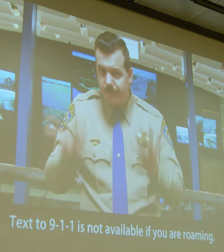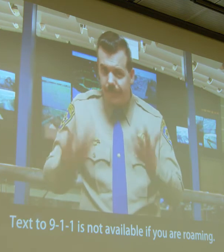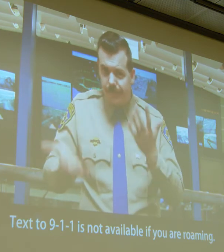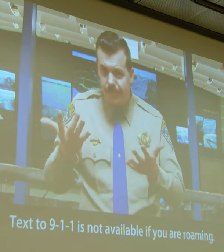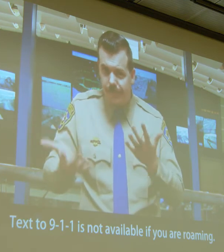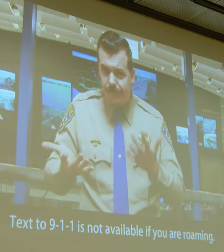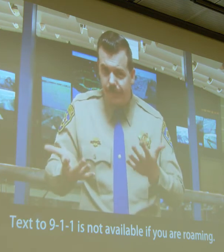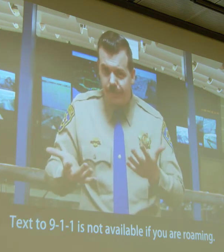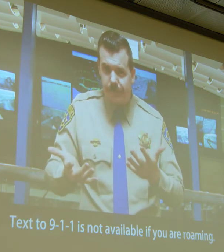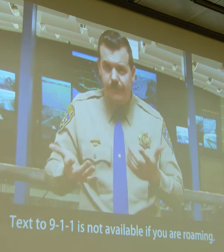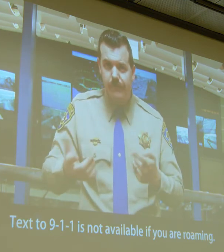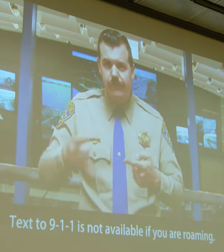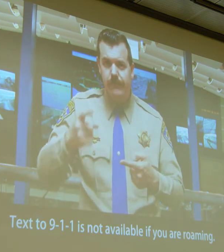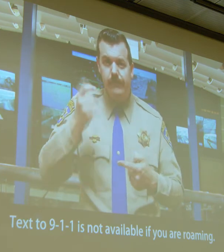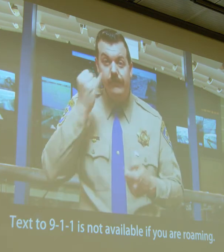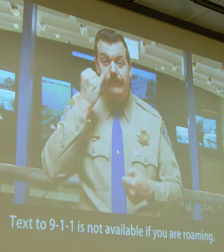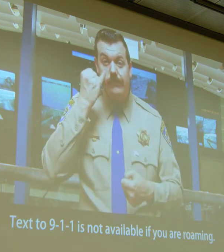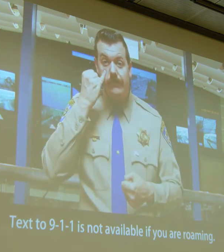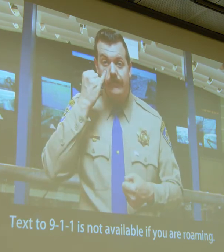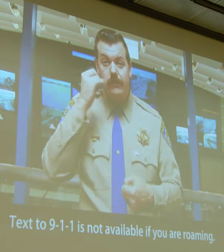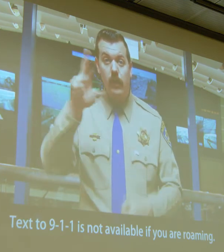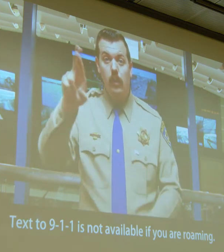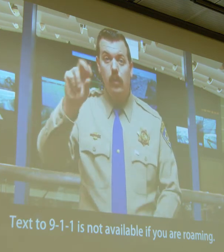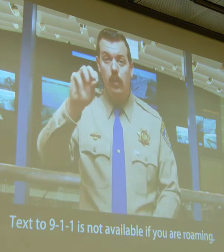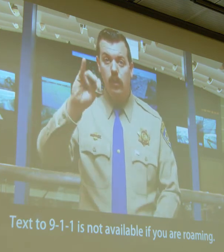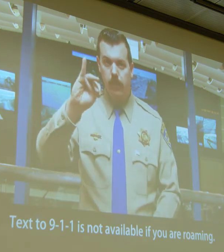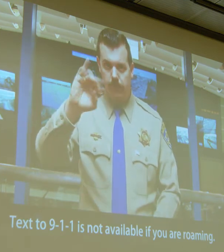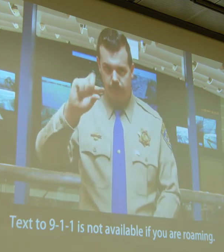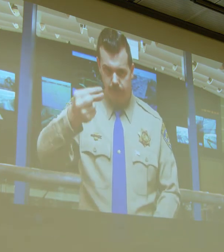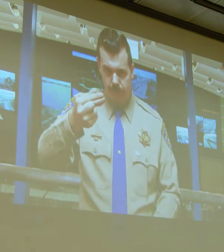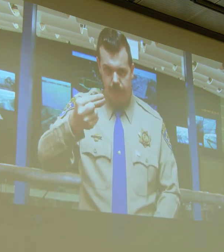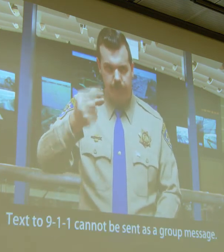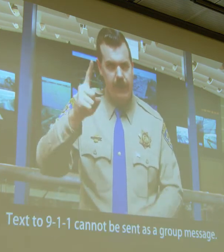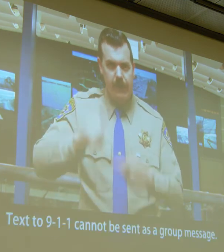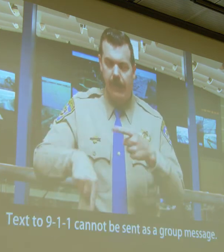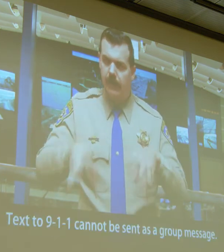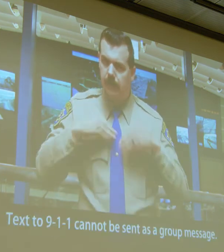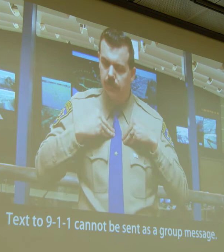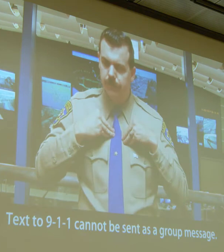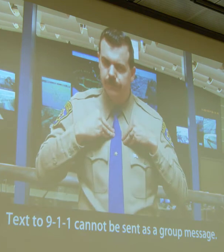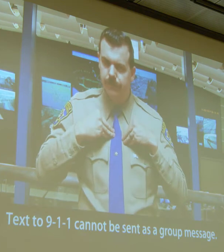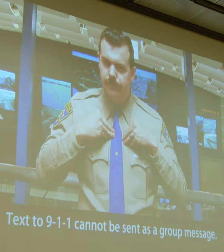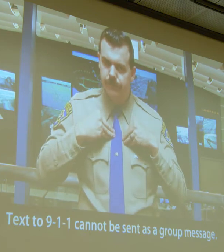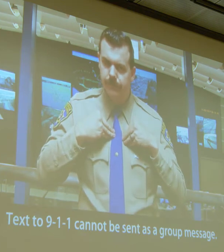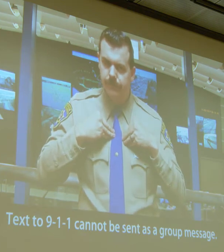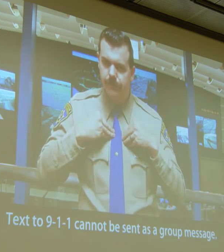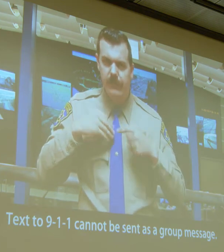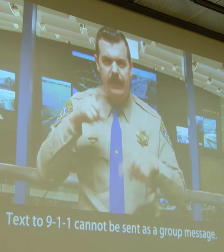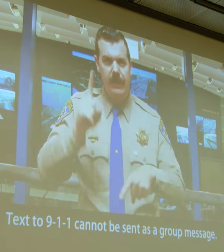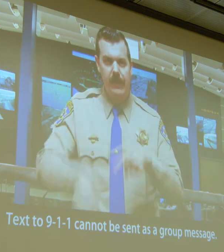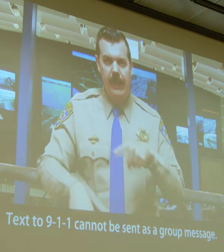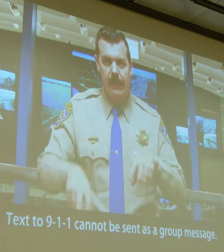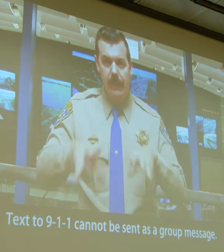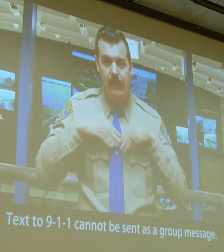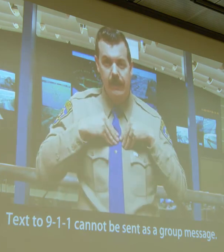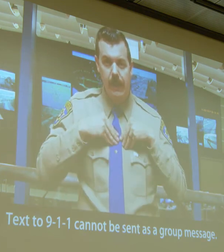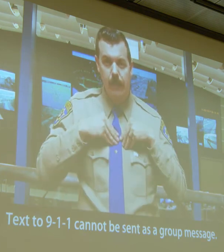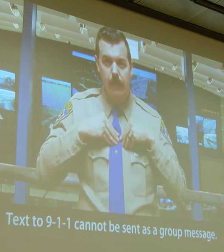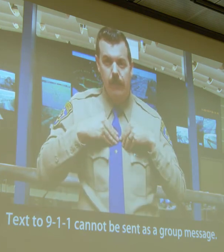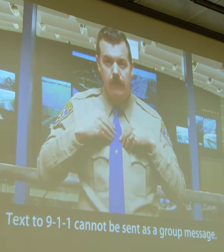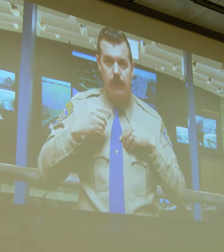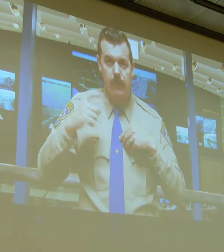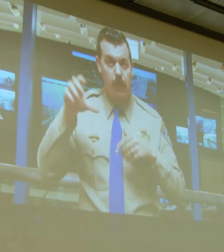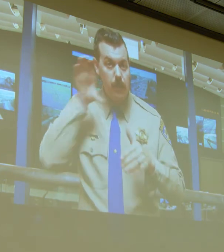Text to 911 is not available if you are roaming. Text to 911 cannot be sent as a group